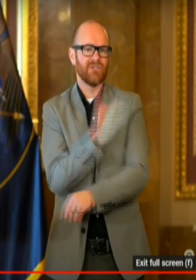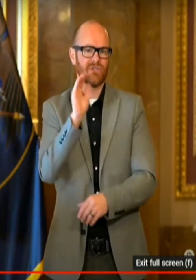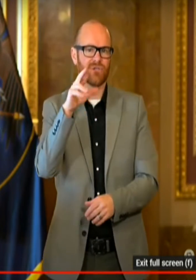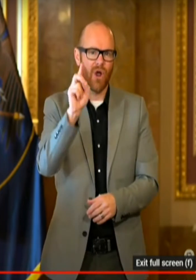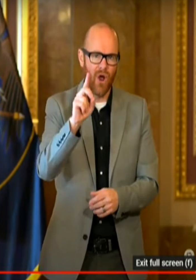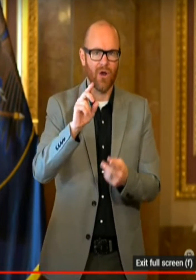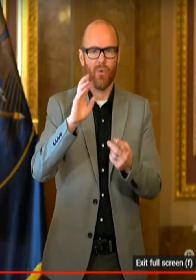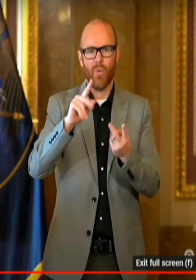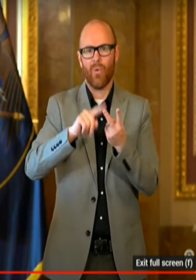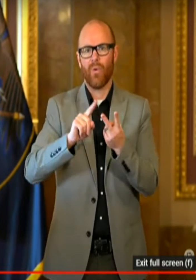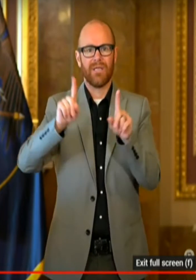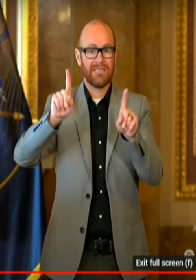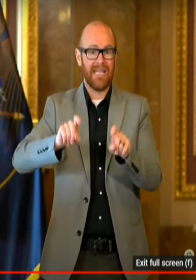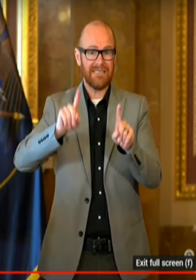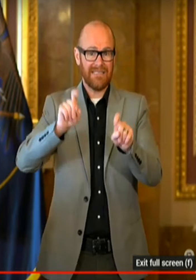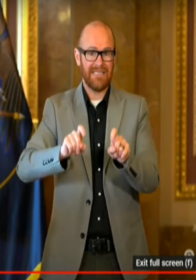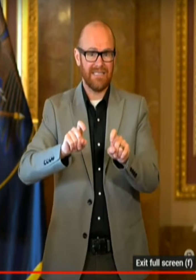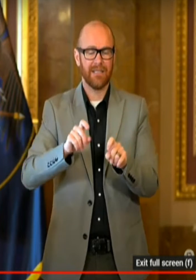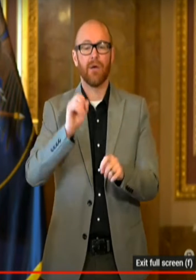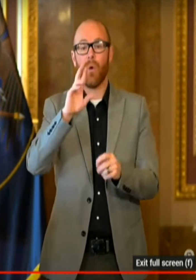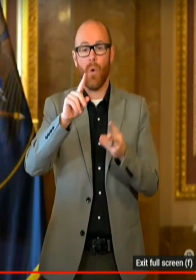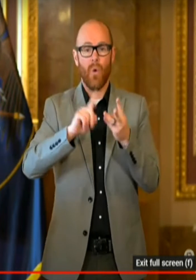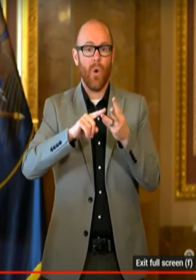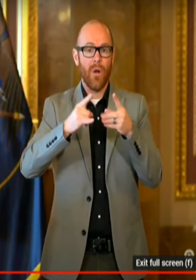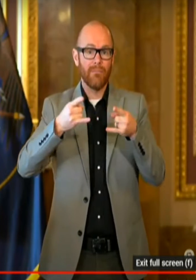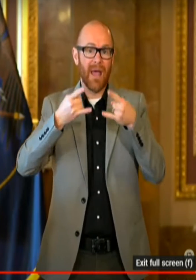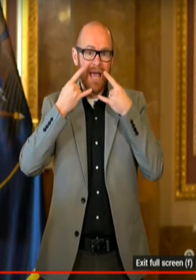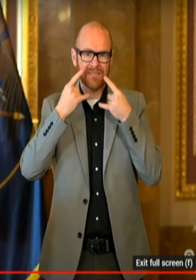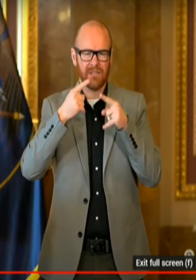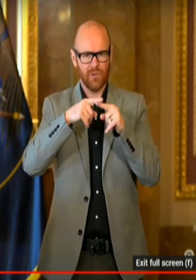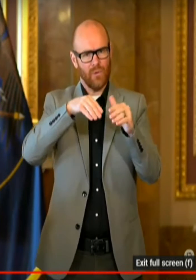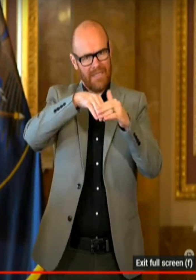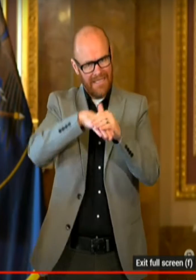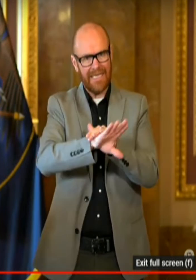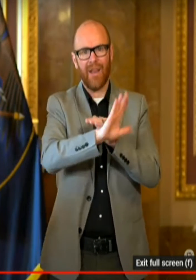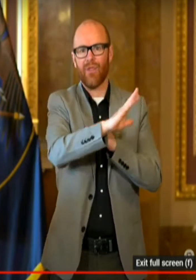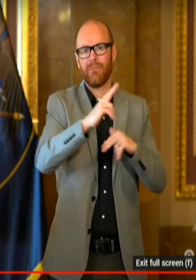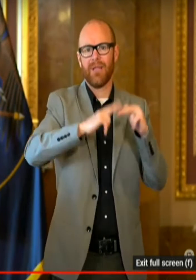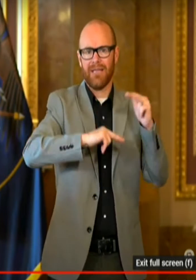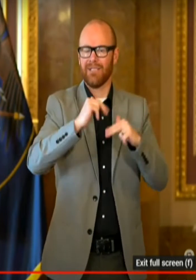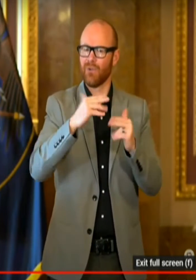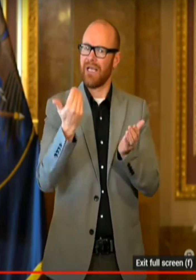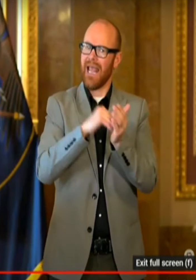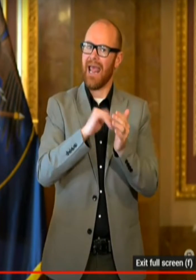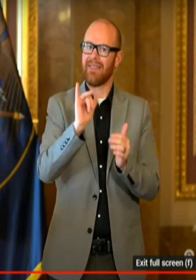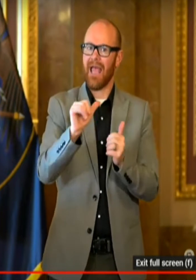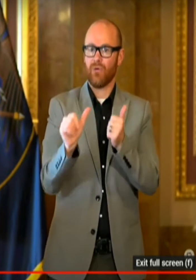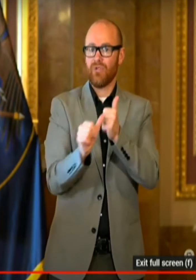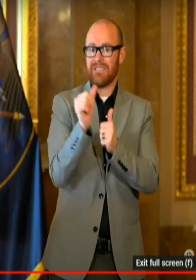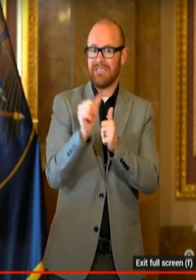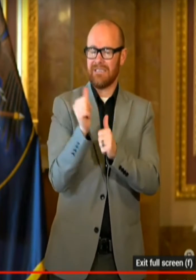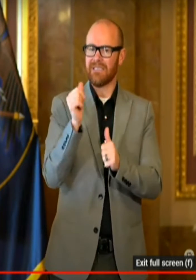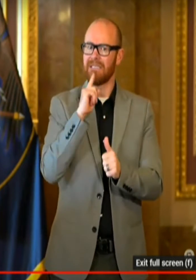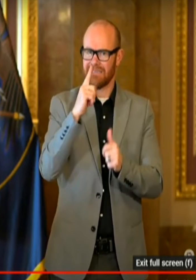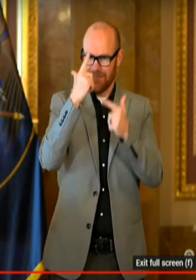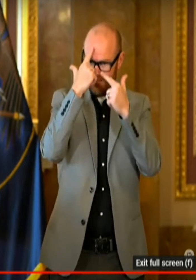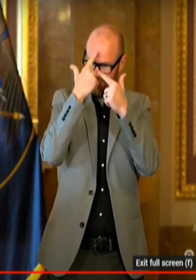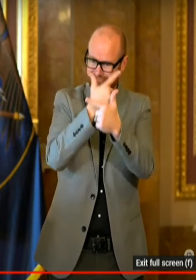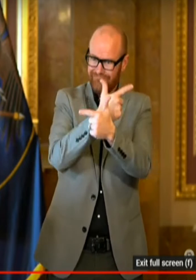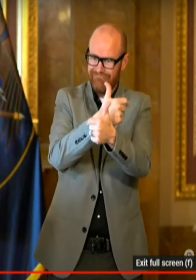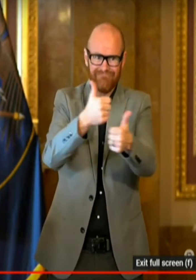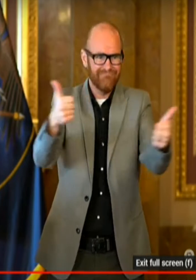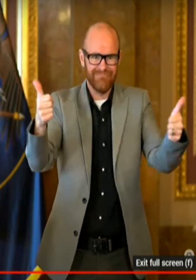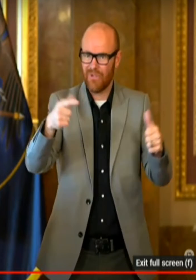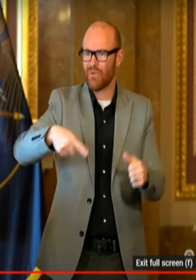testing or masks to get into their buildings. Again, leaving that up, that risk assessment up to all of us individually